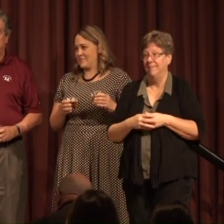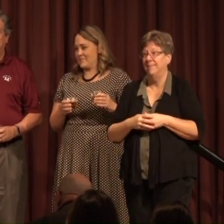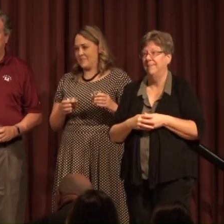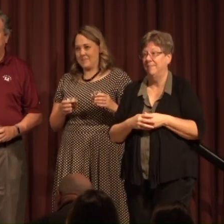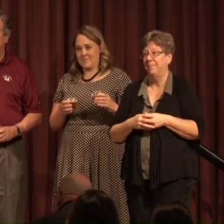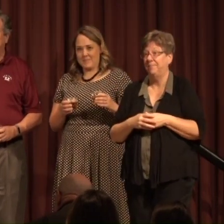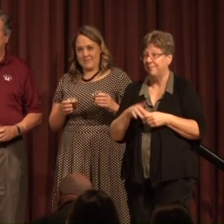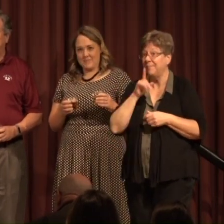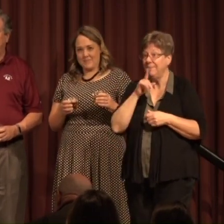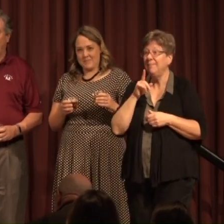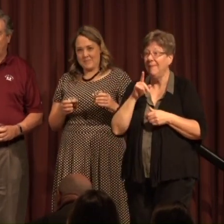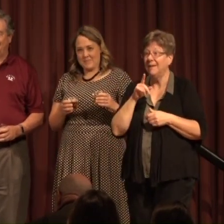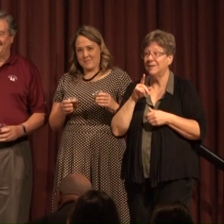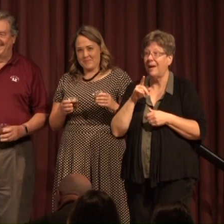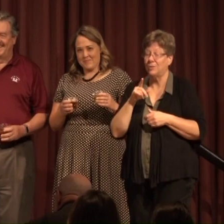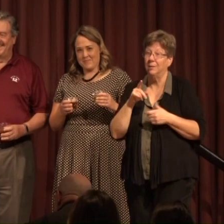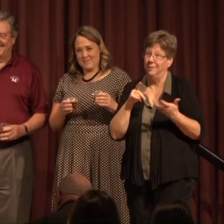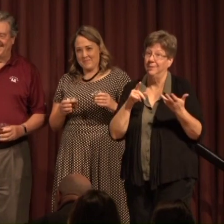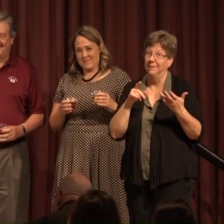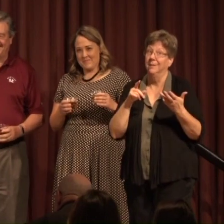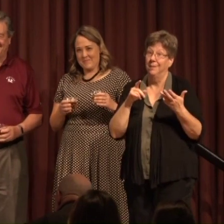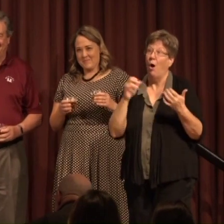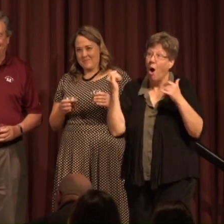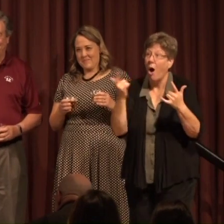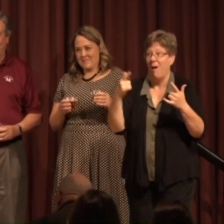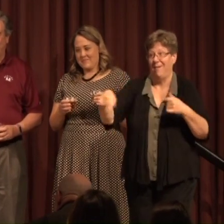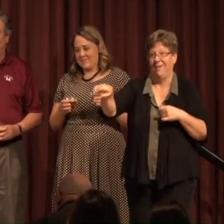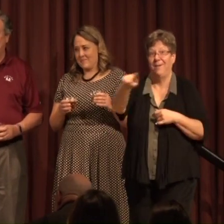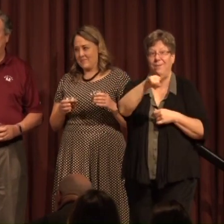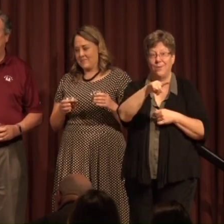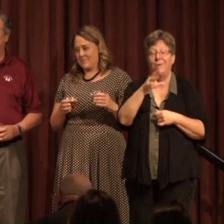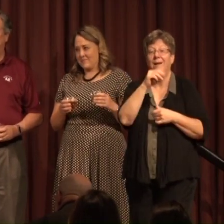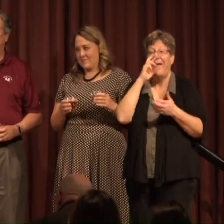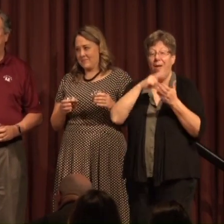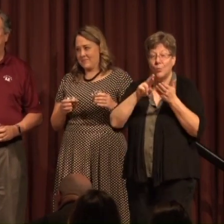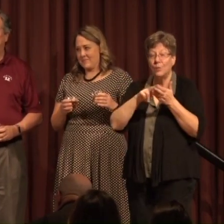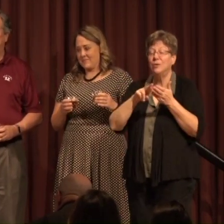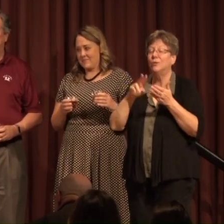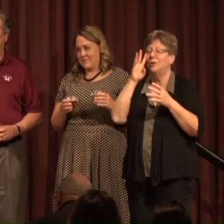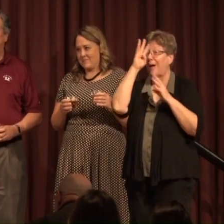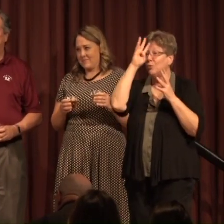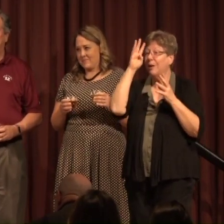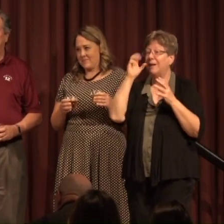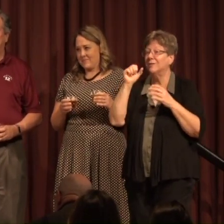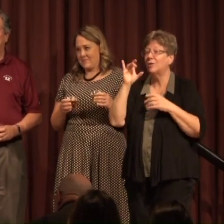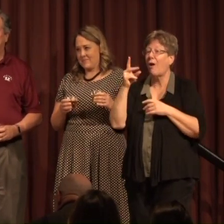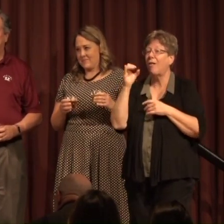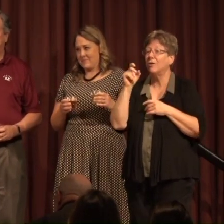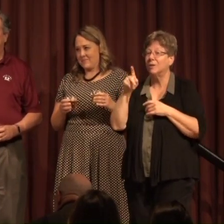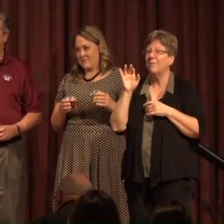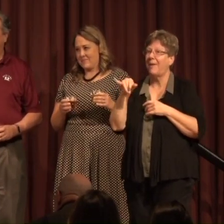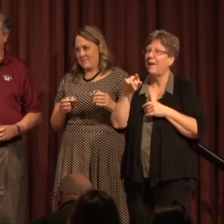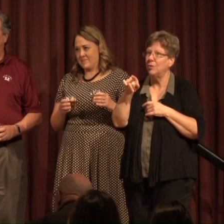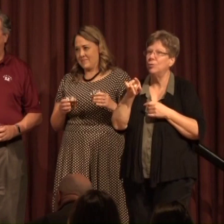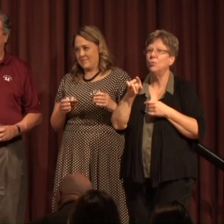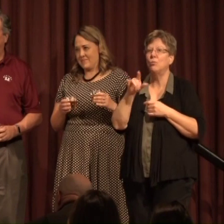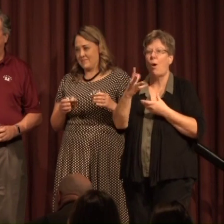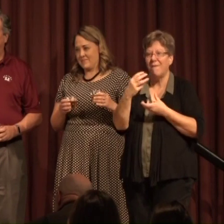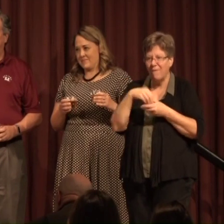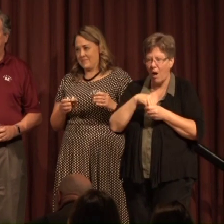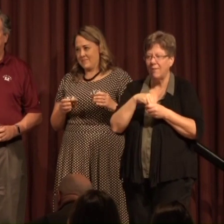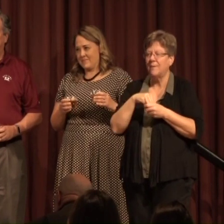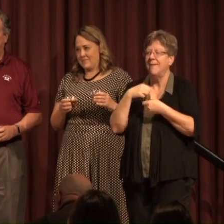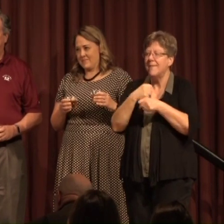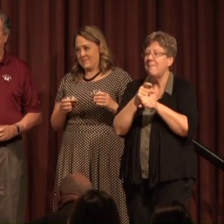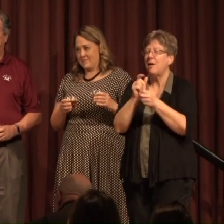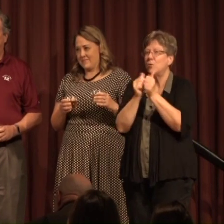It's actually all due to you And the research and creative scholarship that you engage in That make you